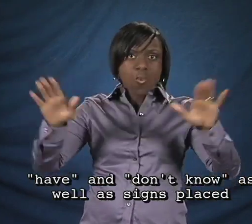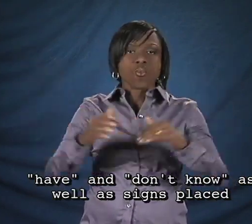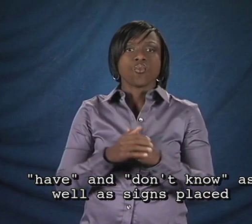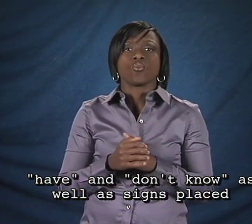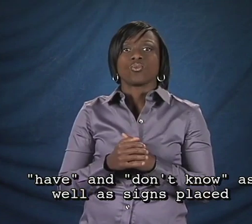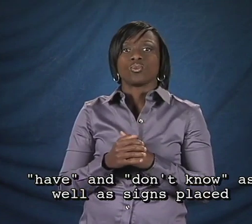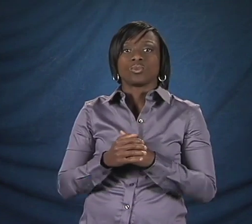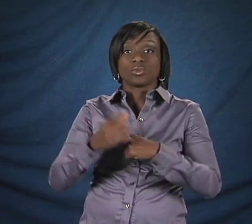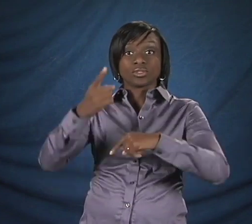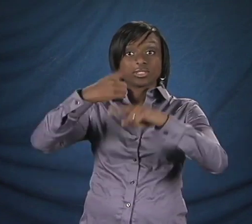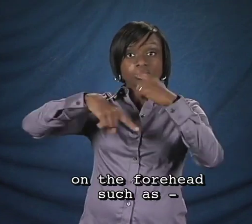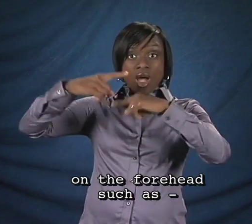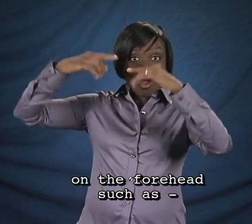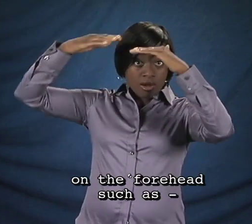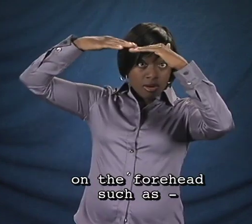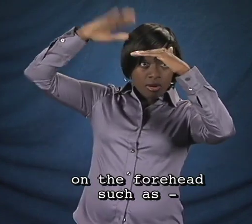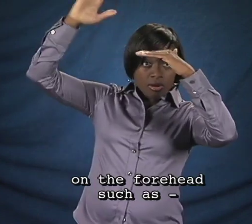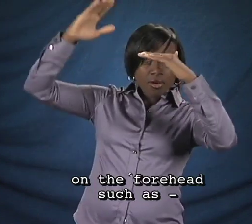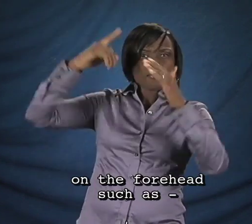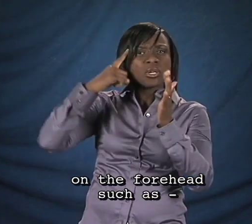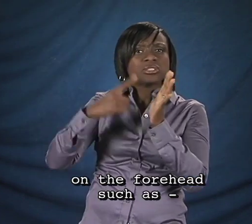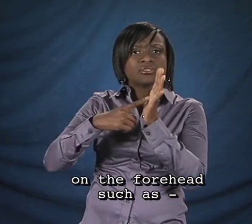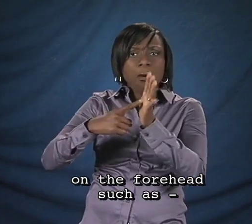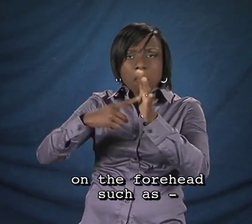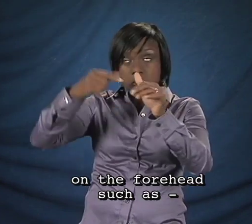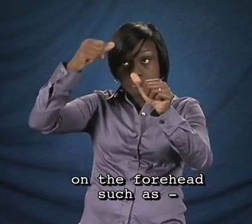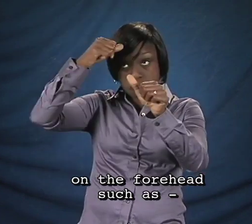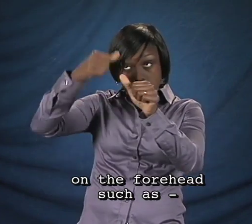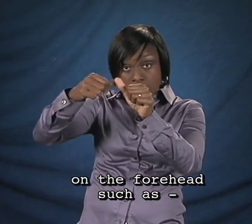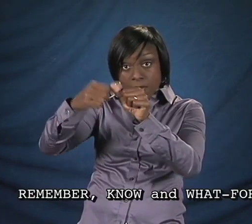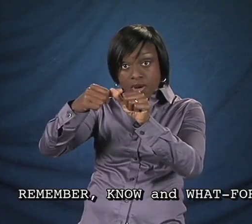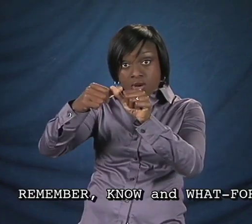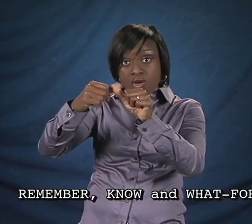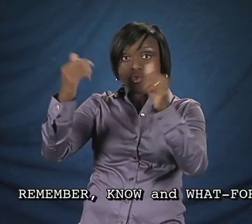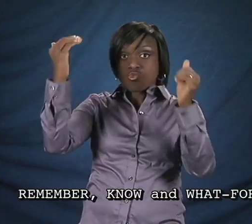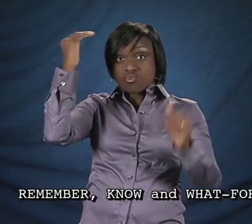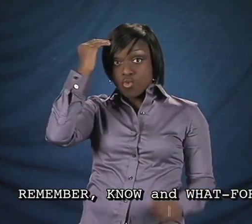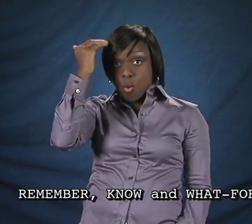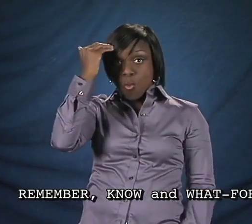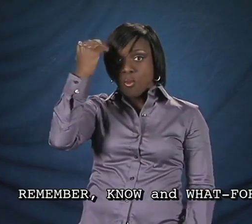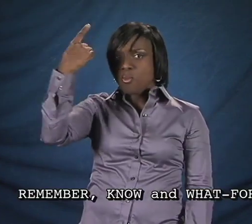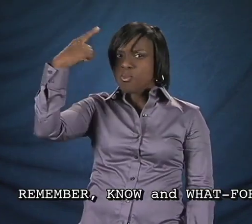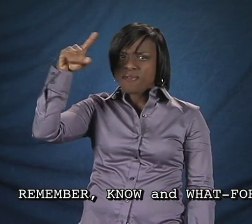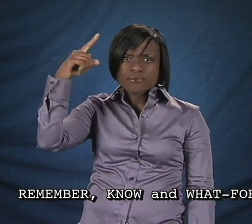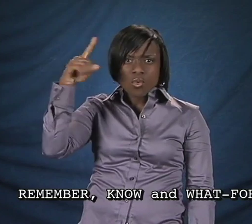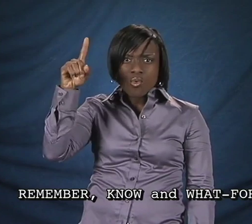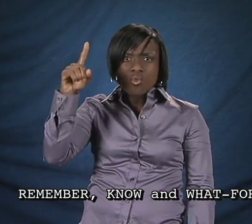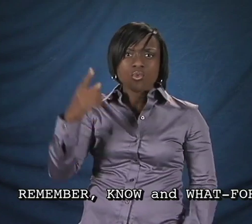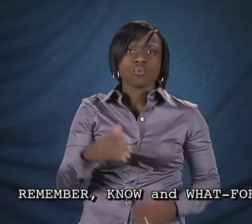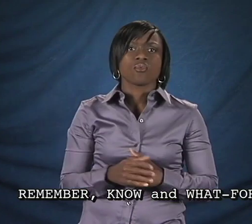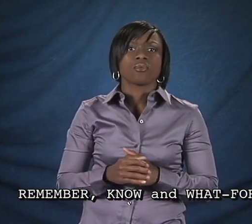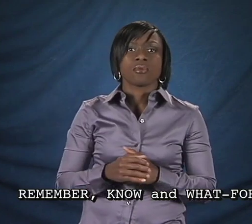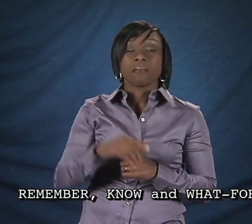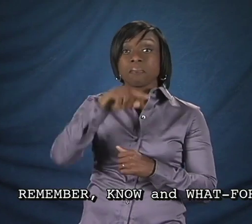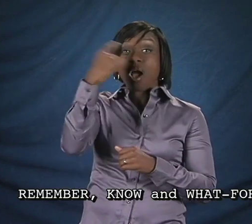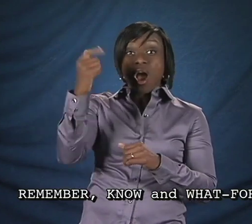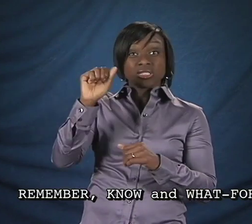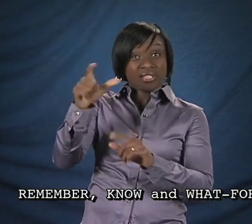know, as well as signs placed on the forehead such as remember, know, and what for. Black